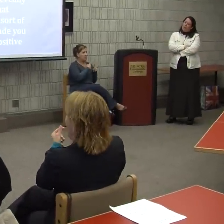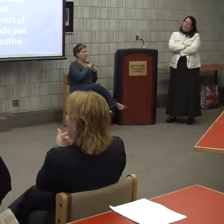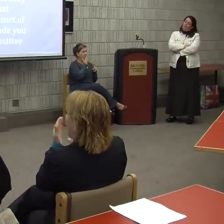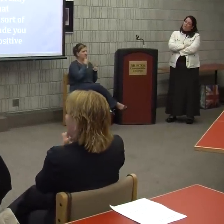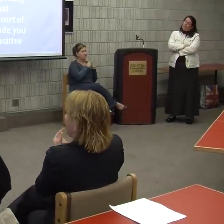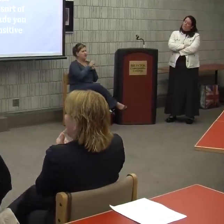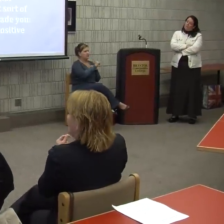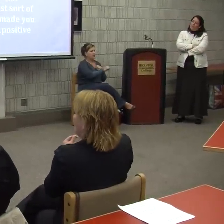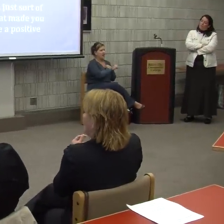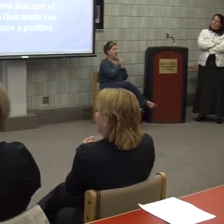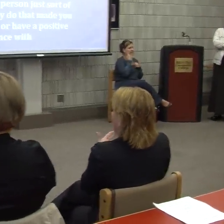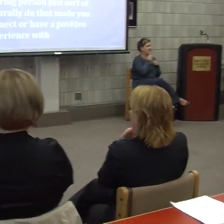them?